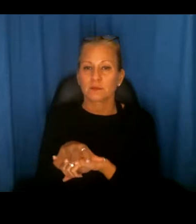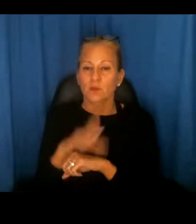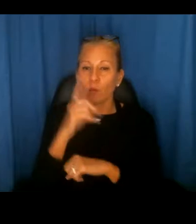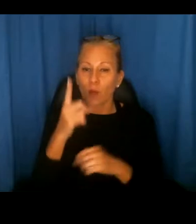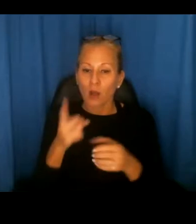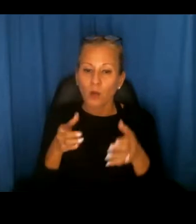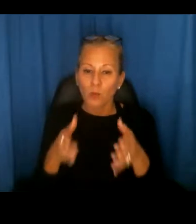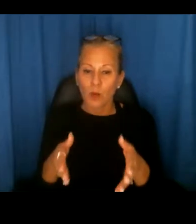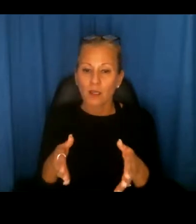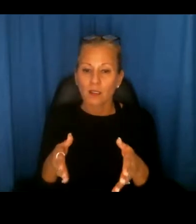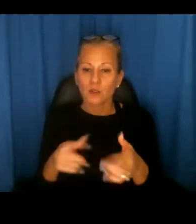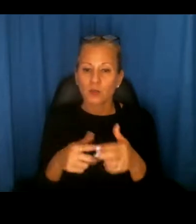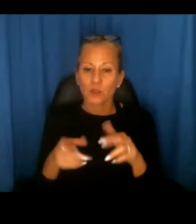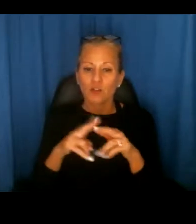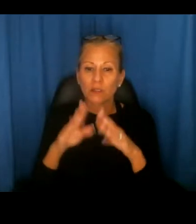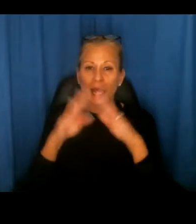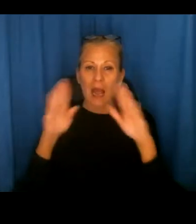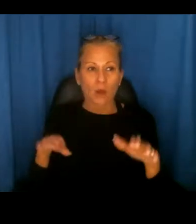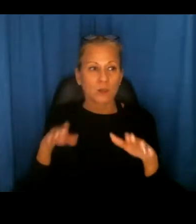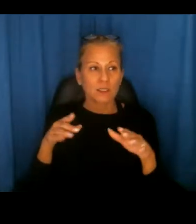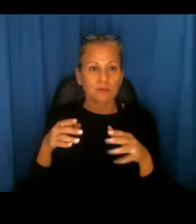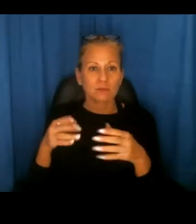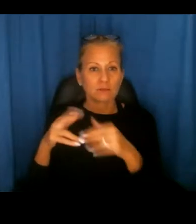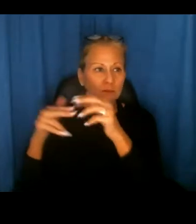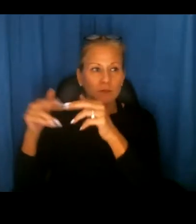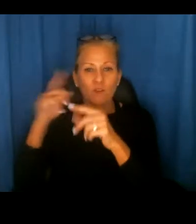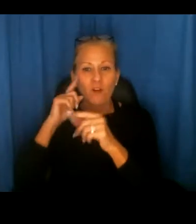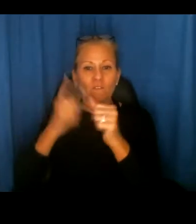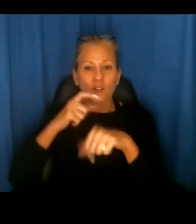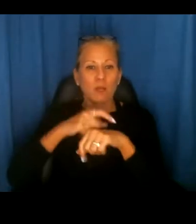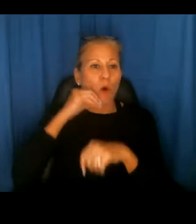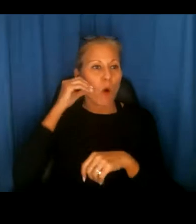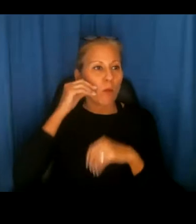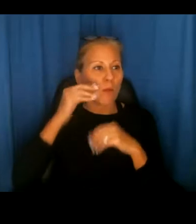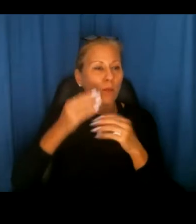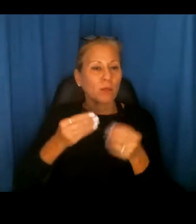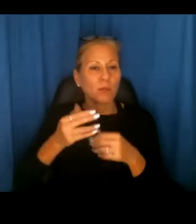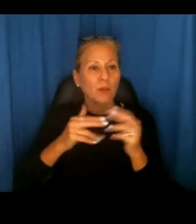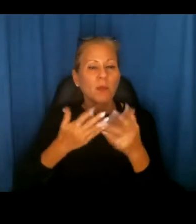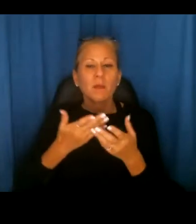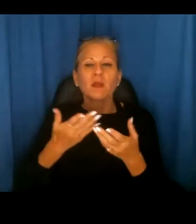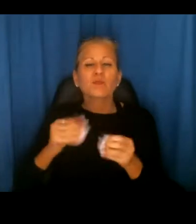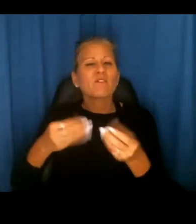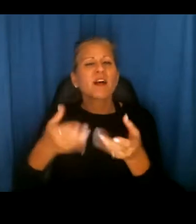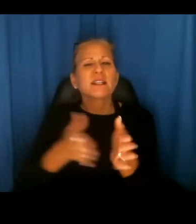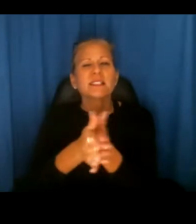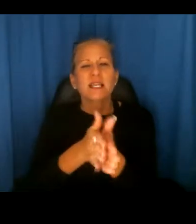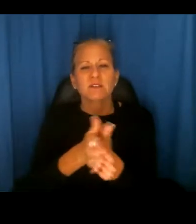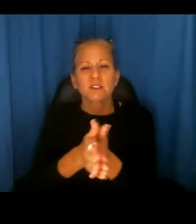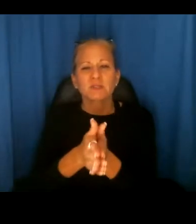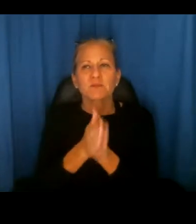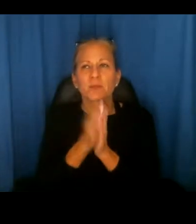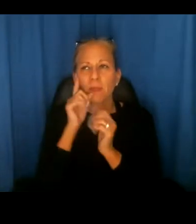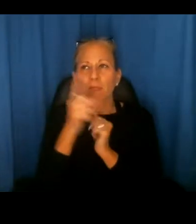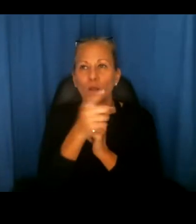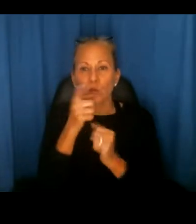way to increase the housing supply, uh, for first-time home buyers is to provide incentives for those